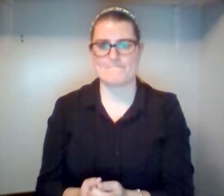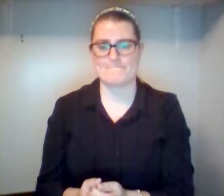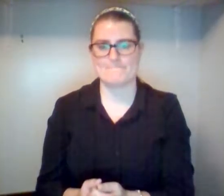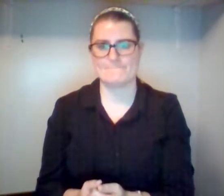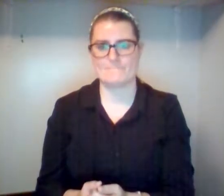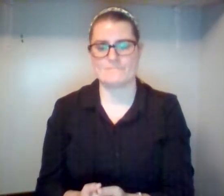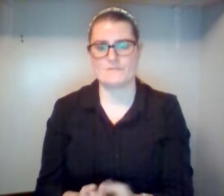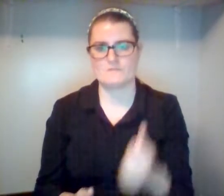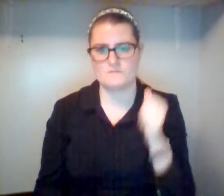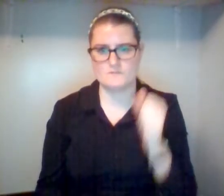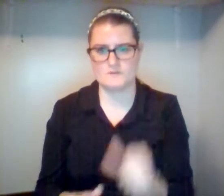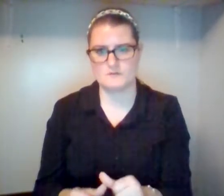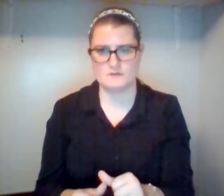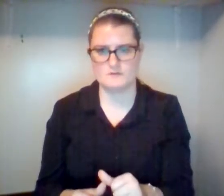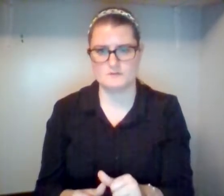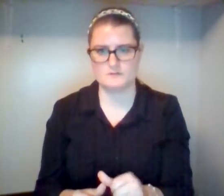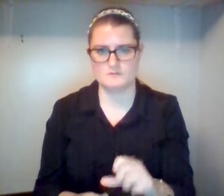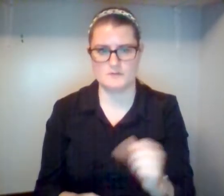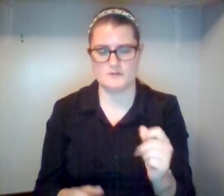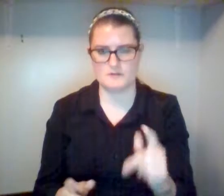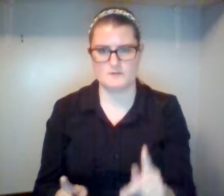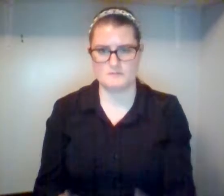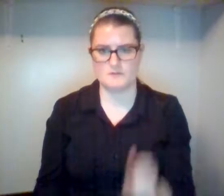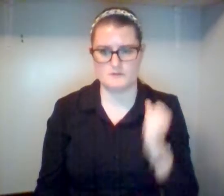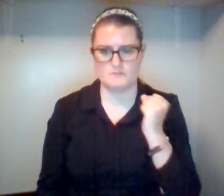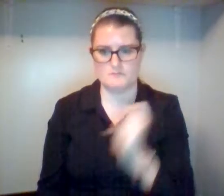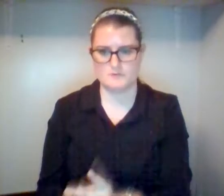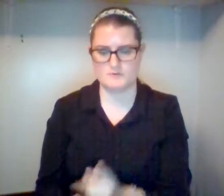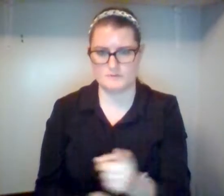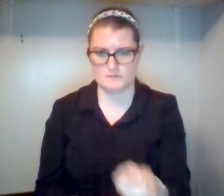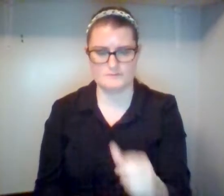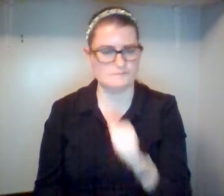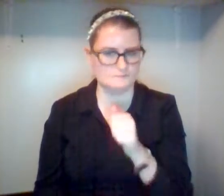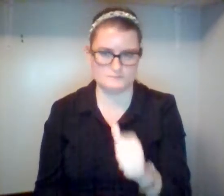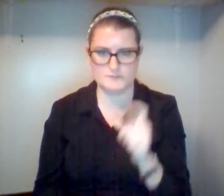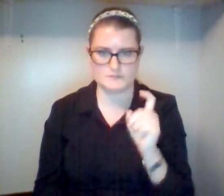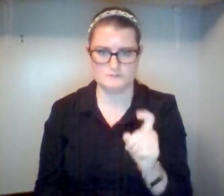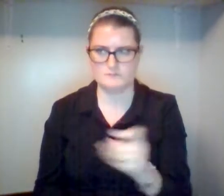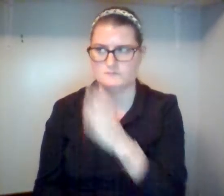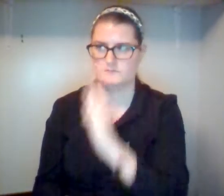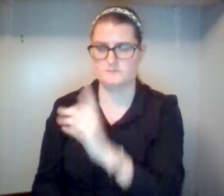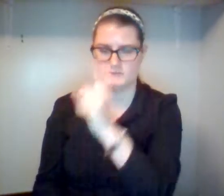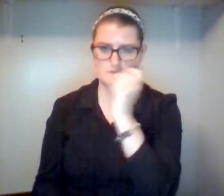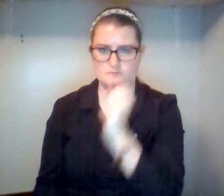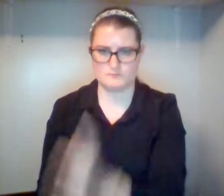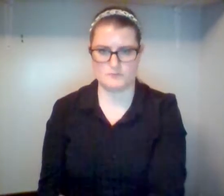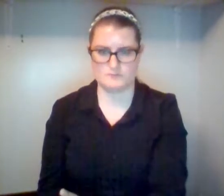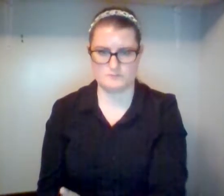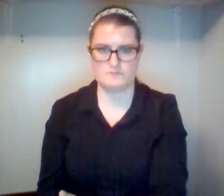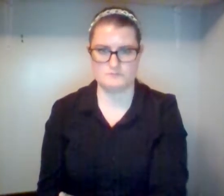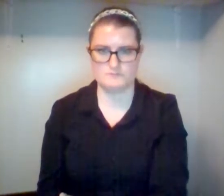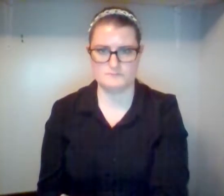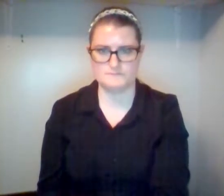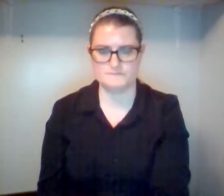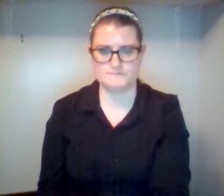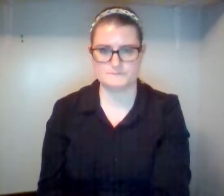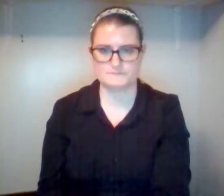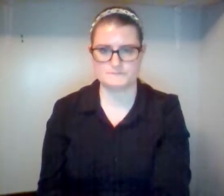of the world. So those two groups of texts are very much in tension. So here they are. We need to hear them